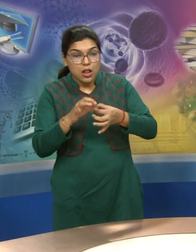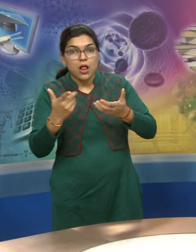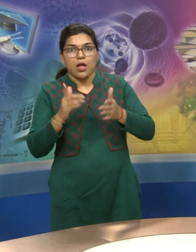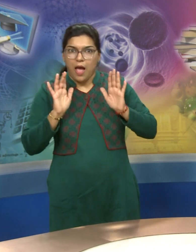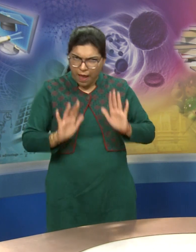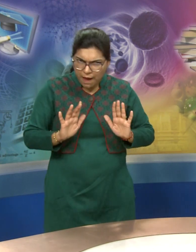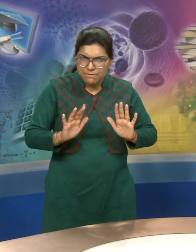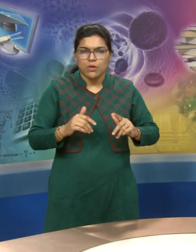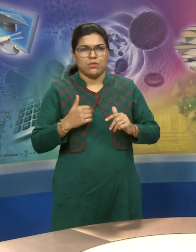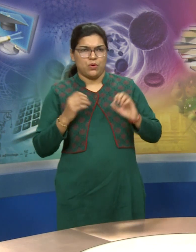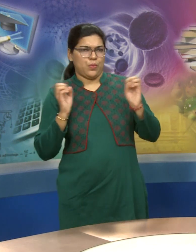and not having